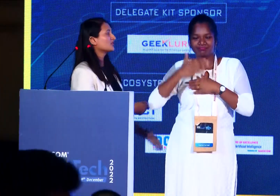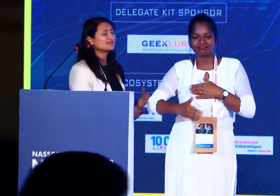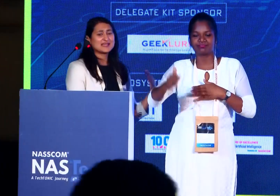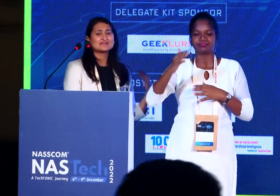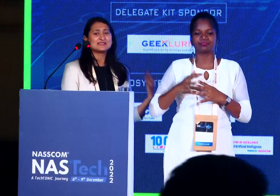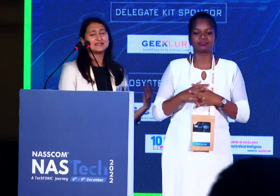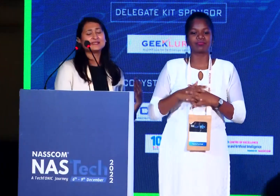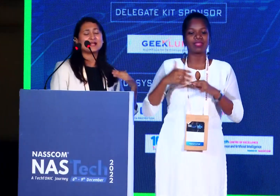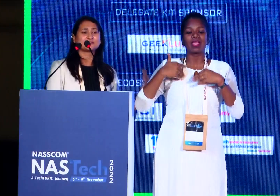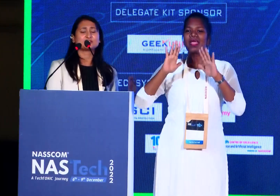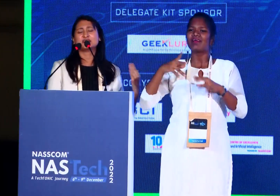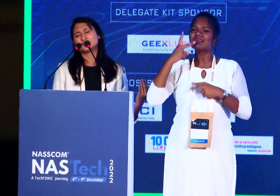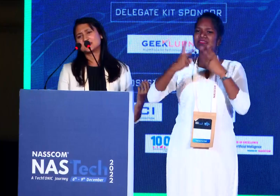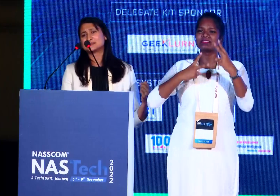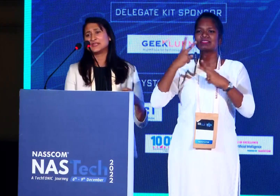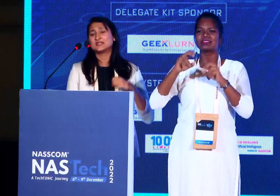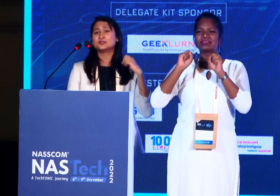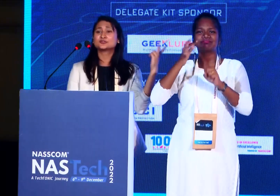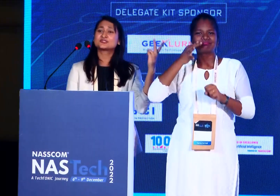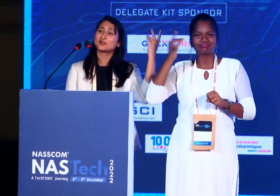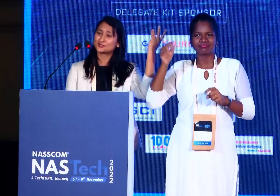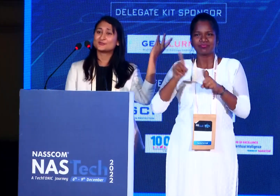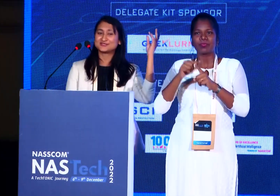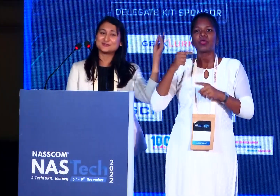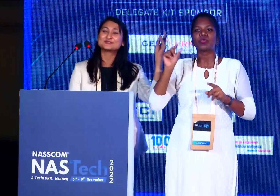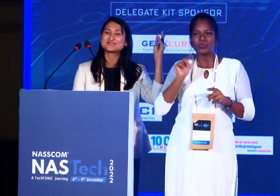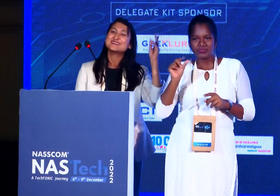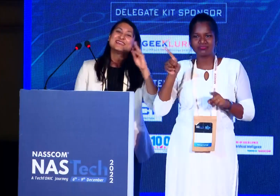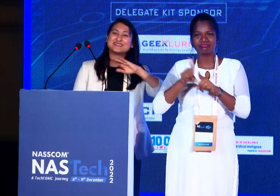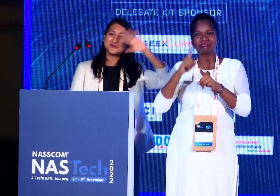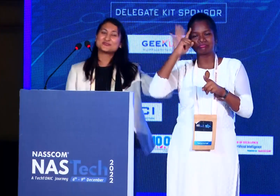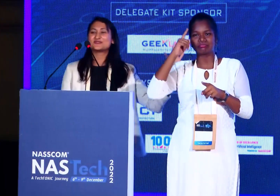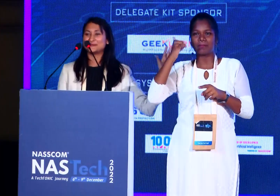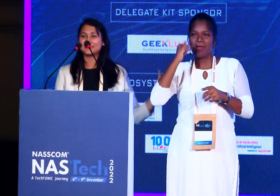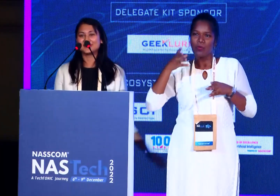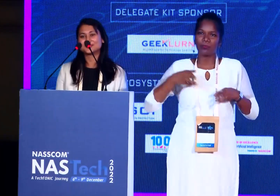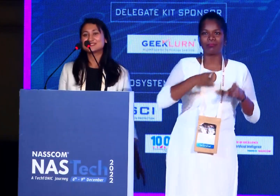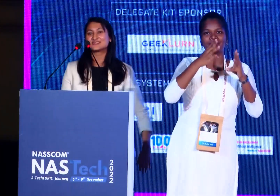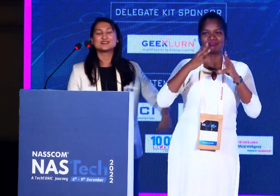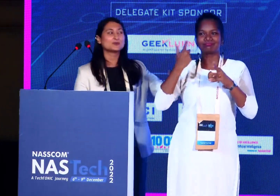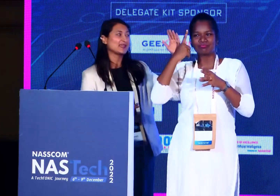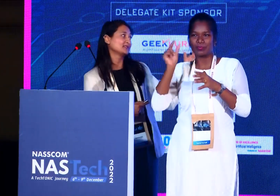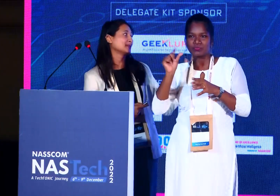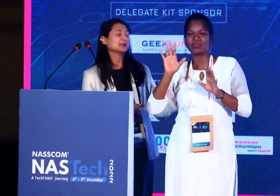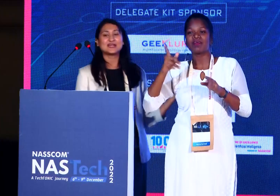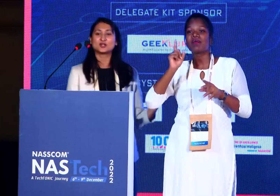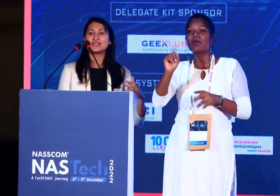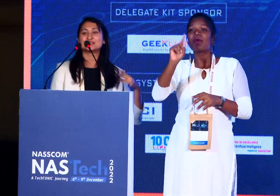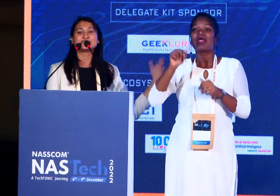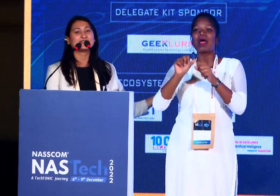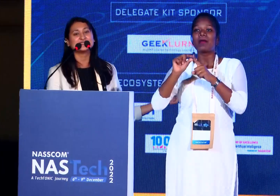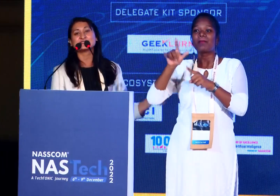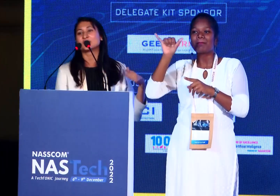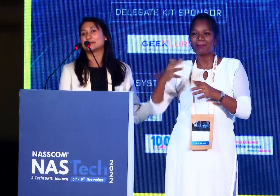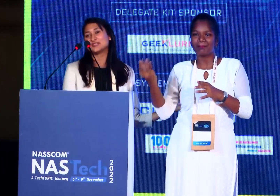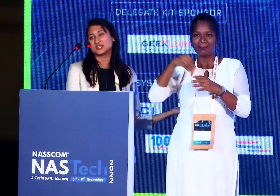Of course, we have seen artificial intelligence being used and also misused in a number of applications where it is applied on